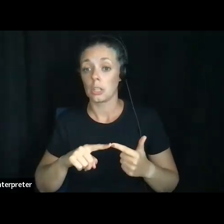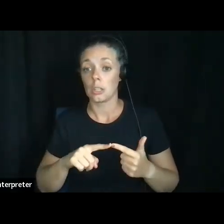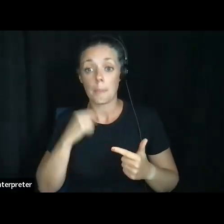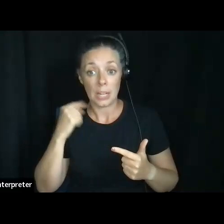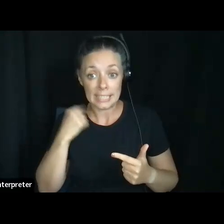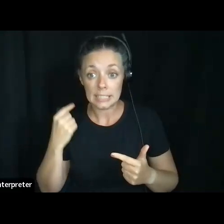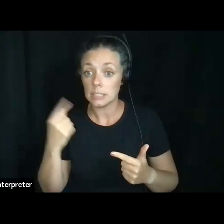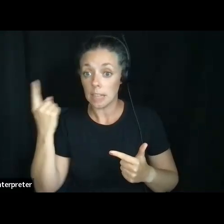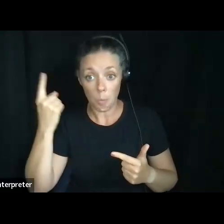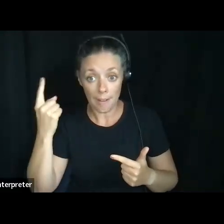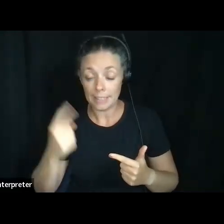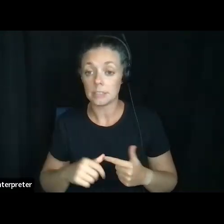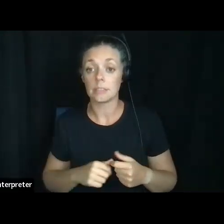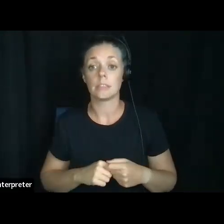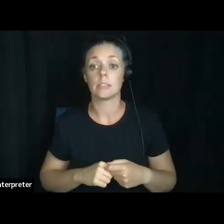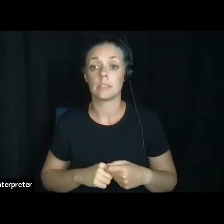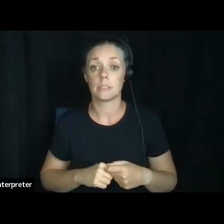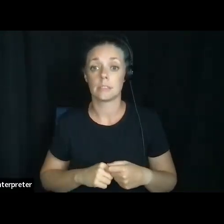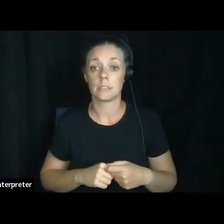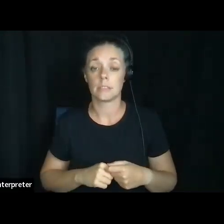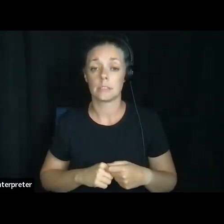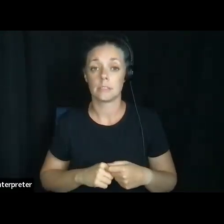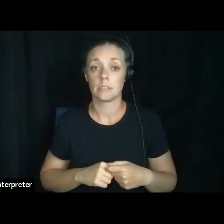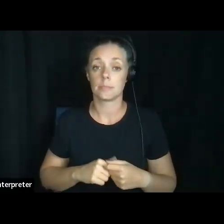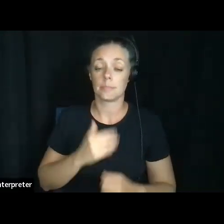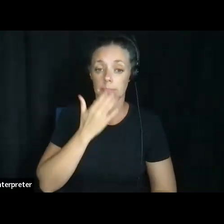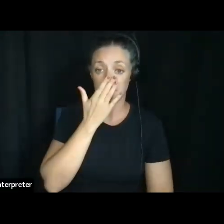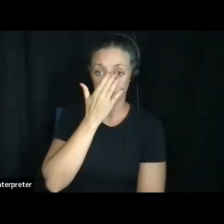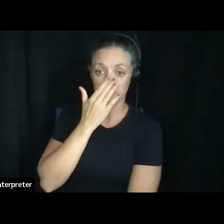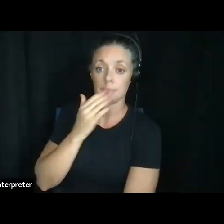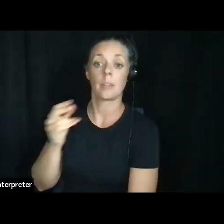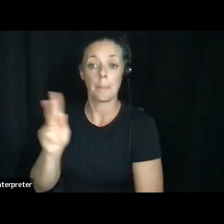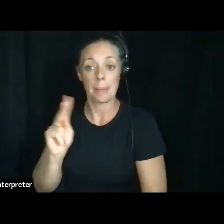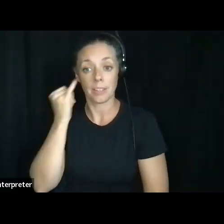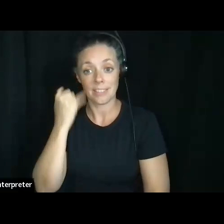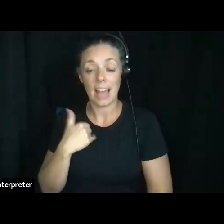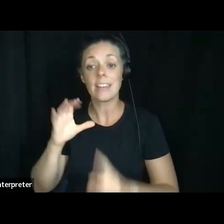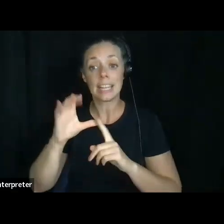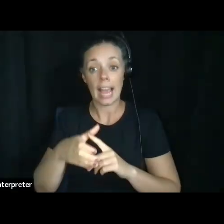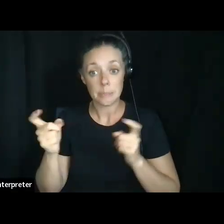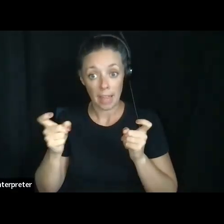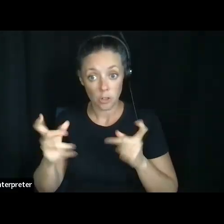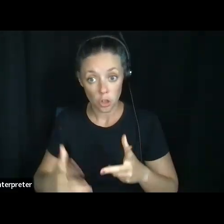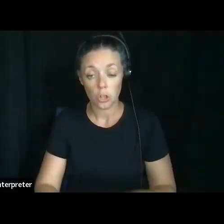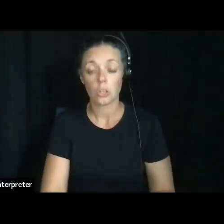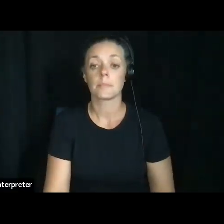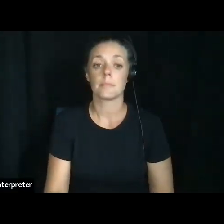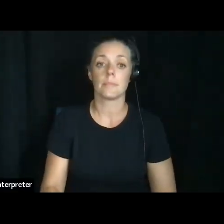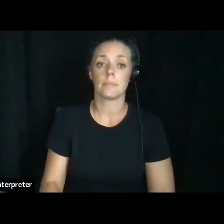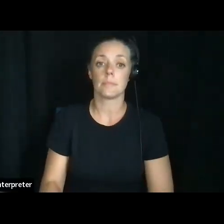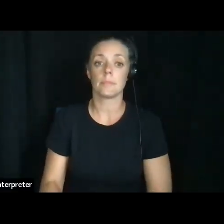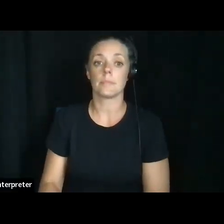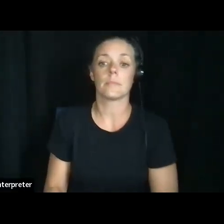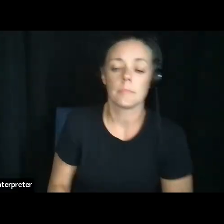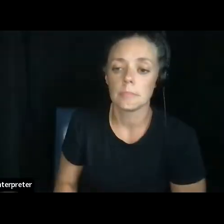that, um, folks who have a case managers, uh, if they're still in